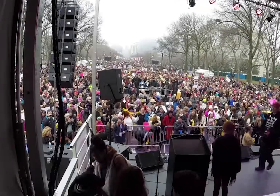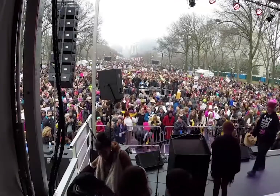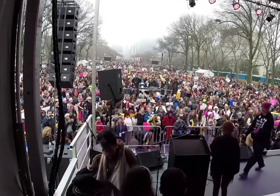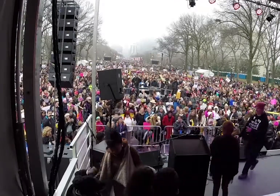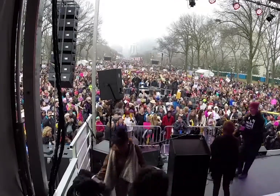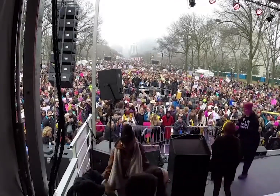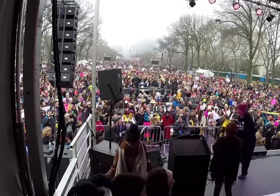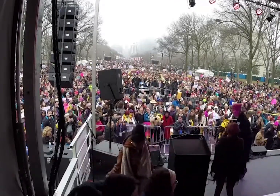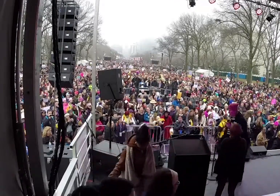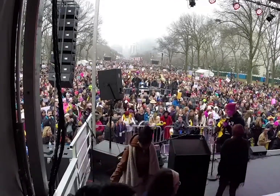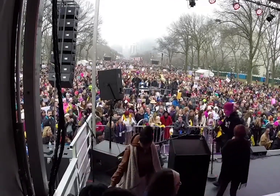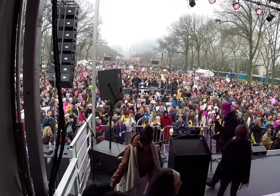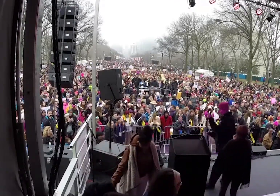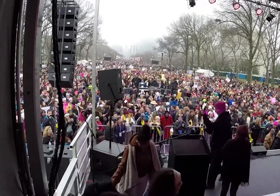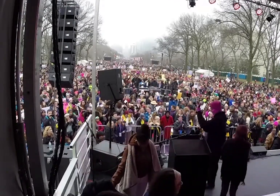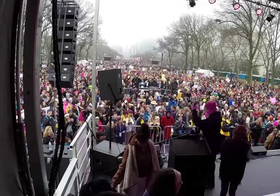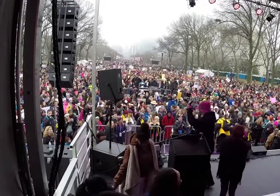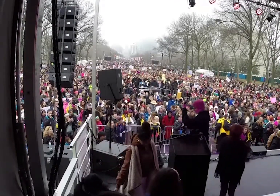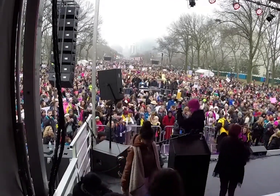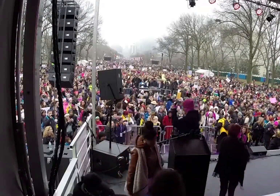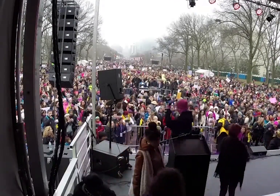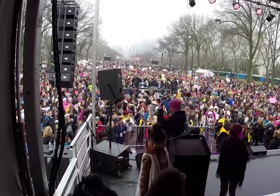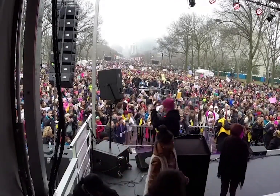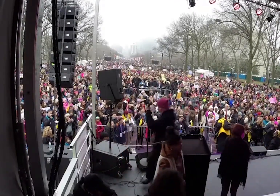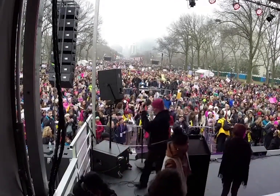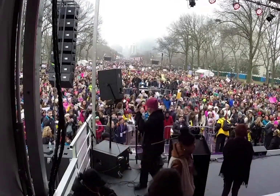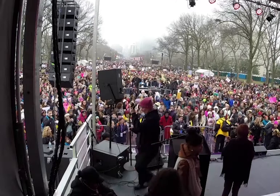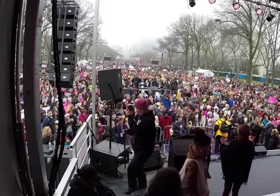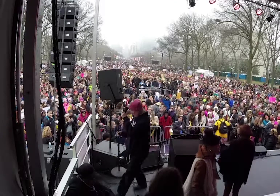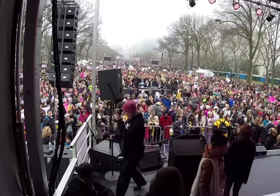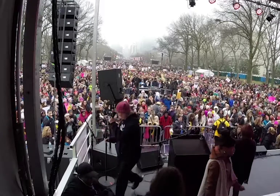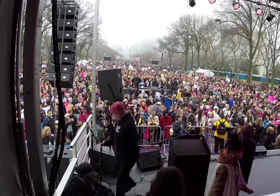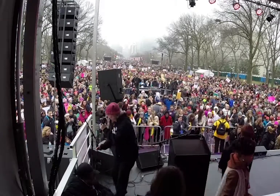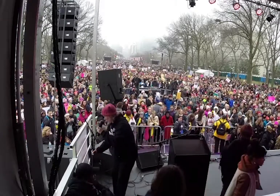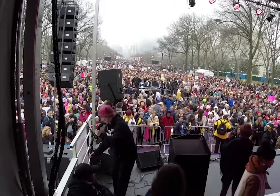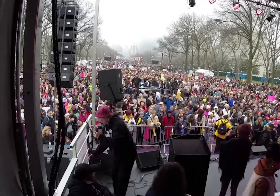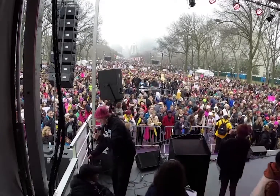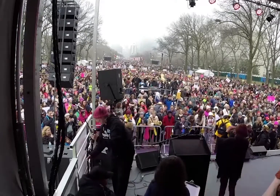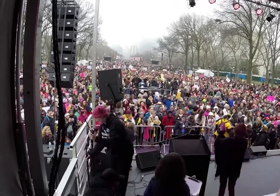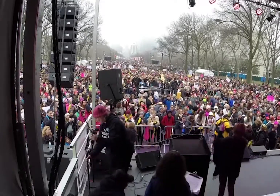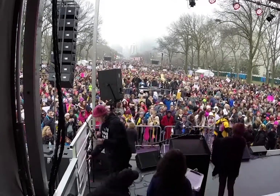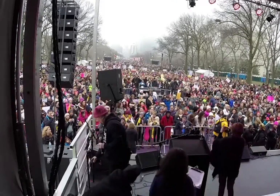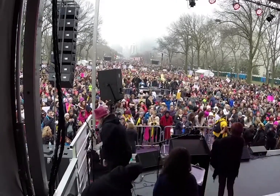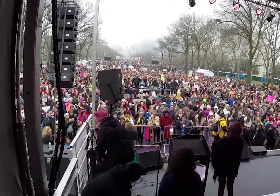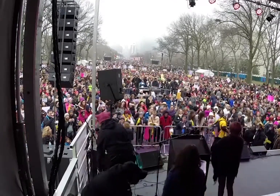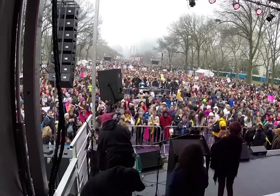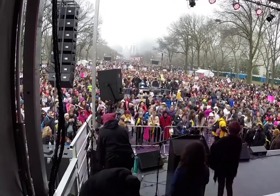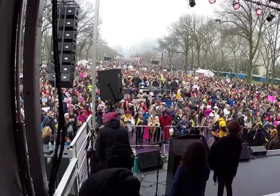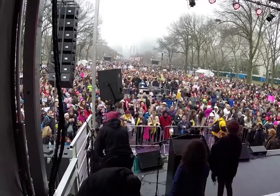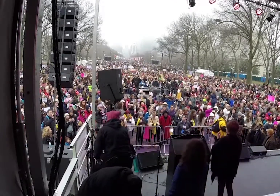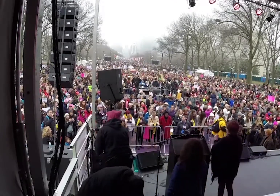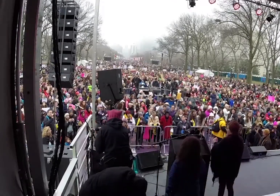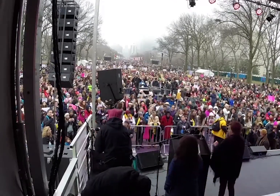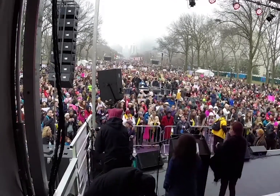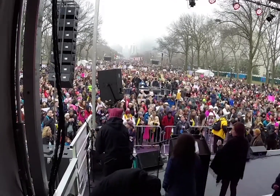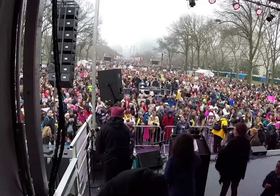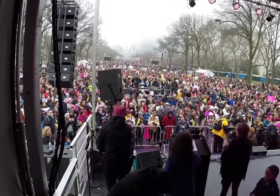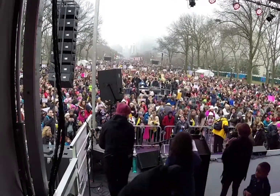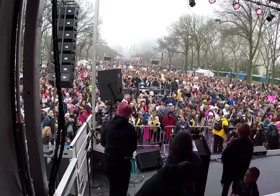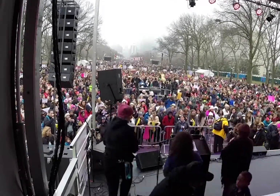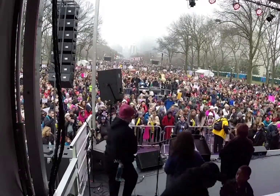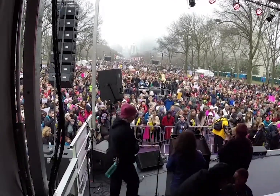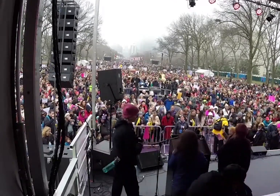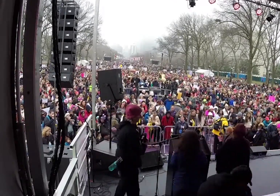and now we're going to talk to another dreamer another dreamer part of this organization that put all of this together for you today